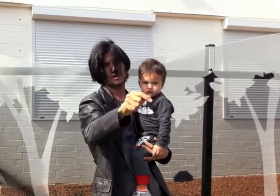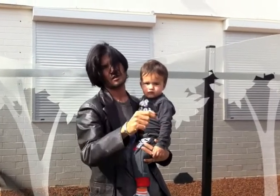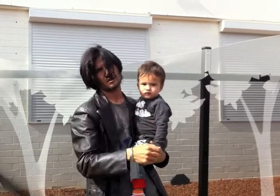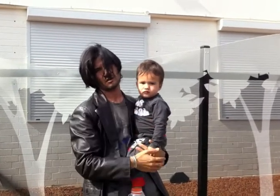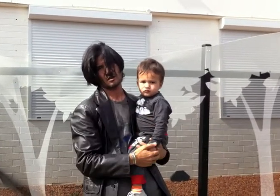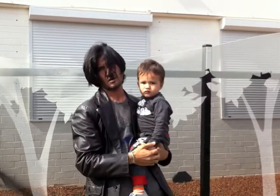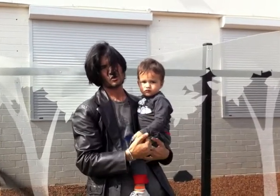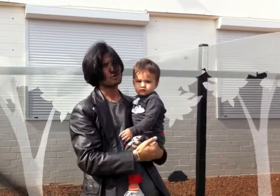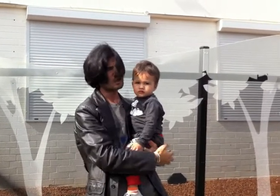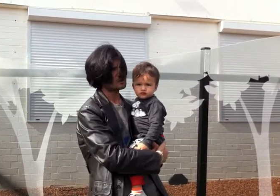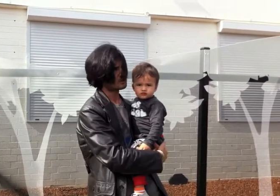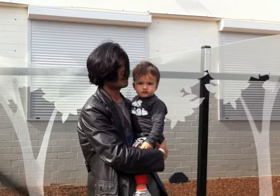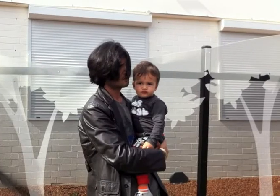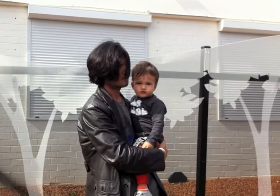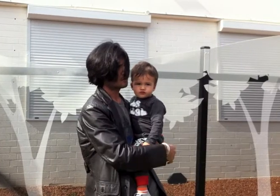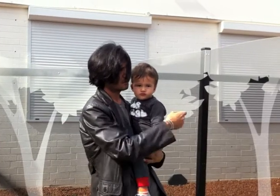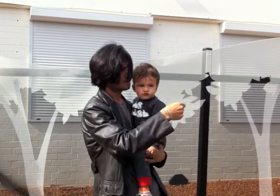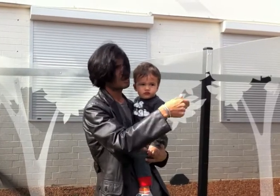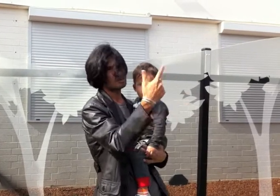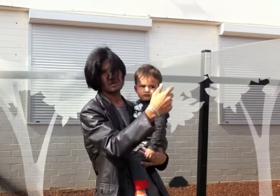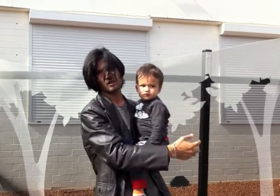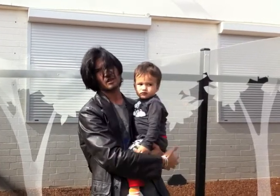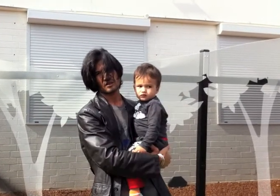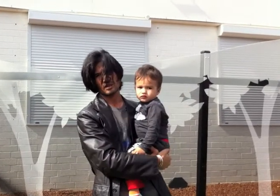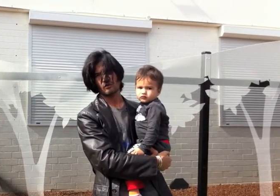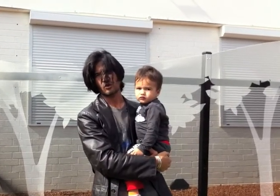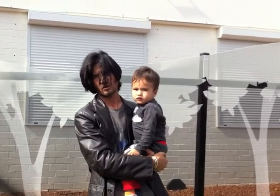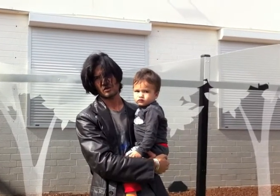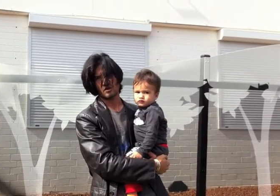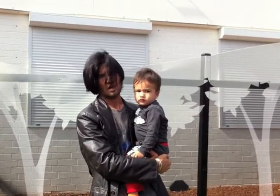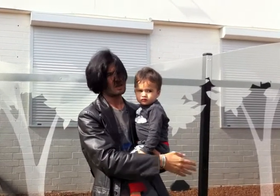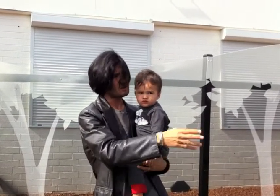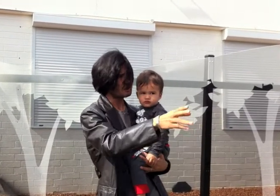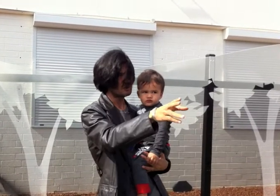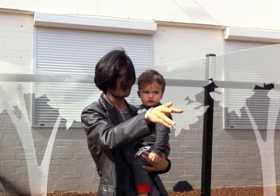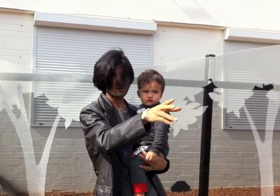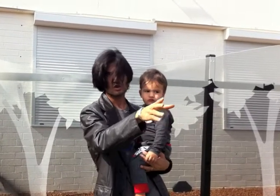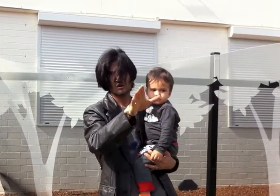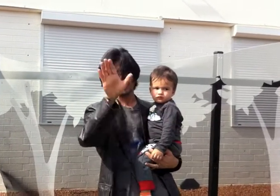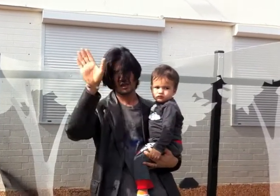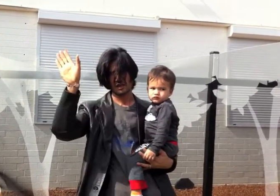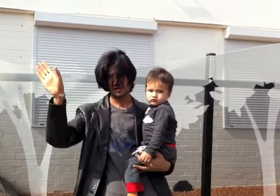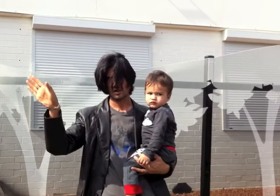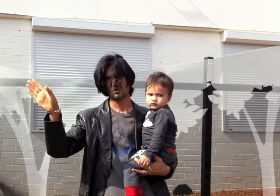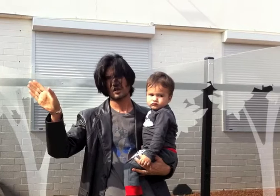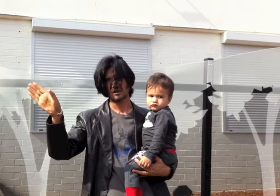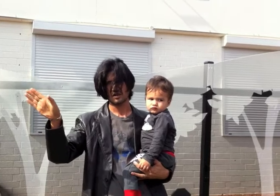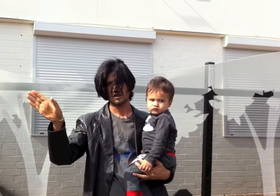there. So please, keep sending letters and photos. And even video, if they can't access to the internet,